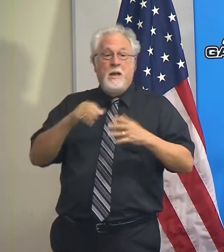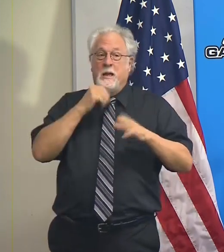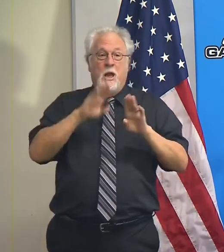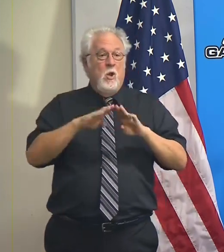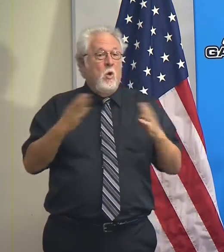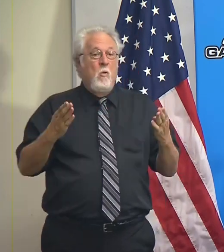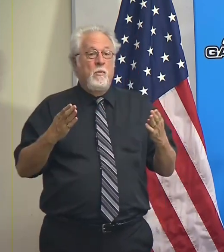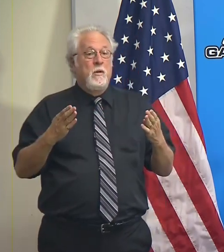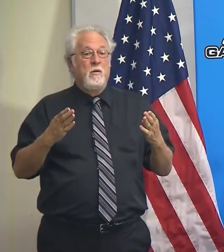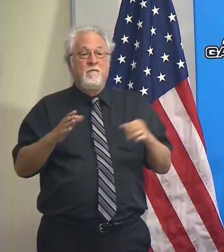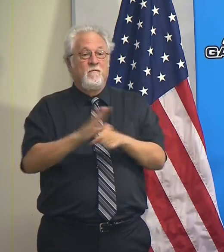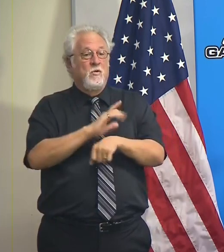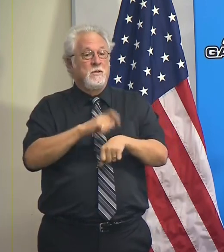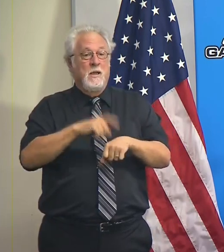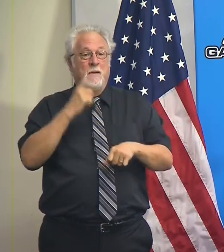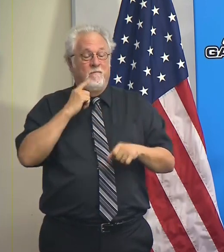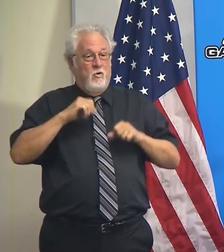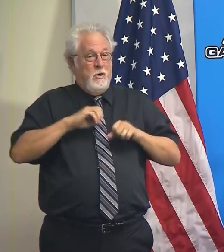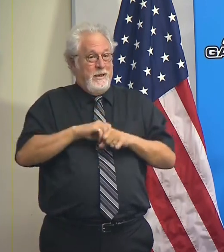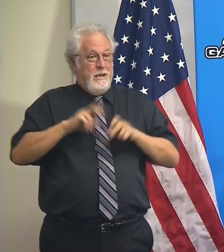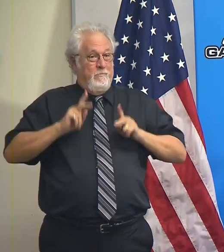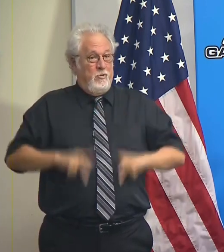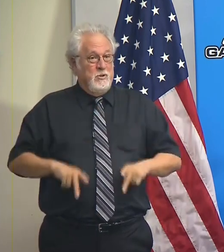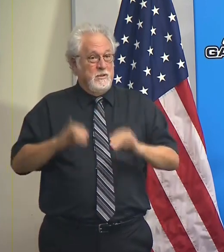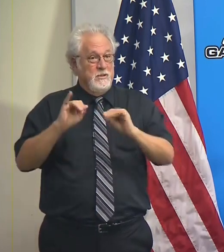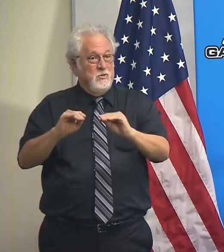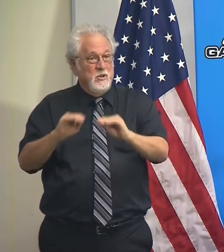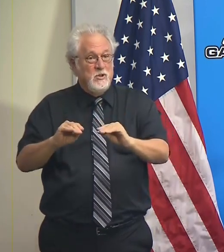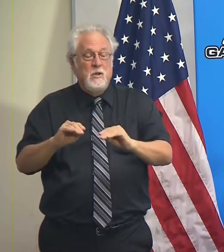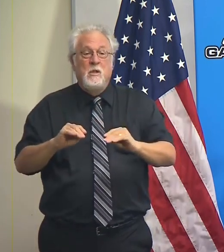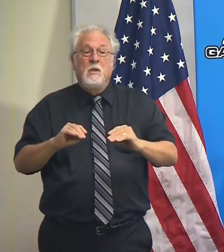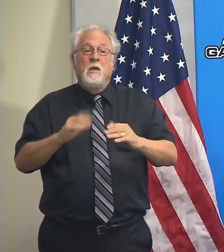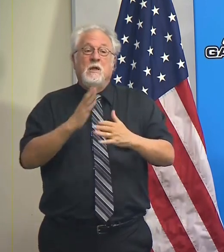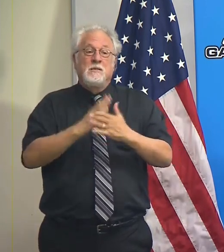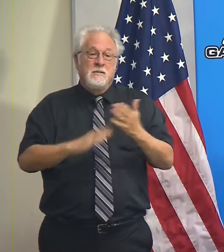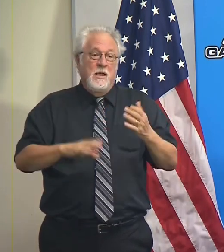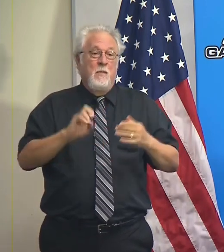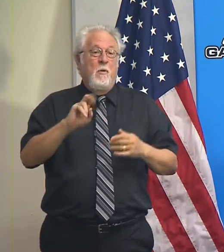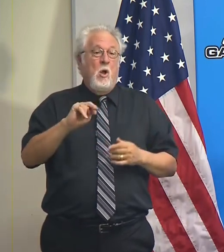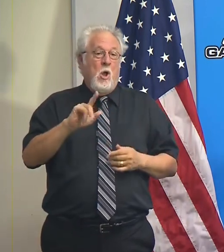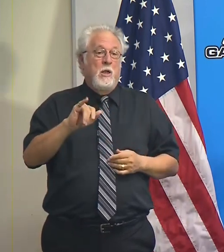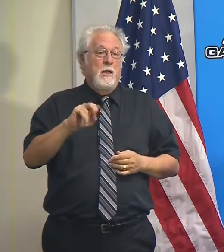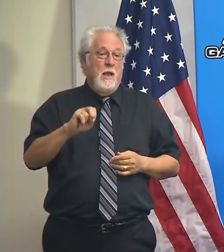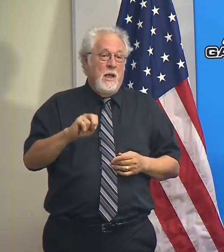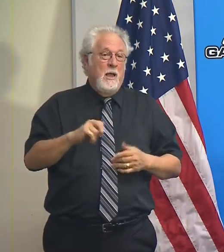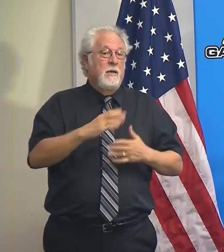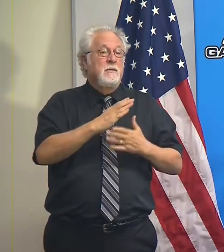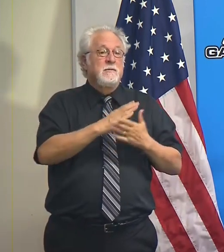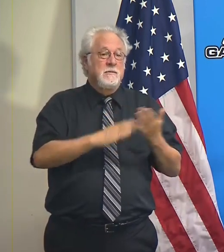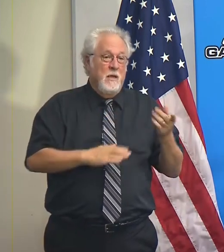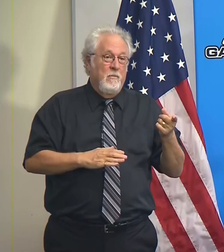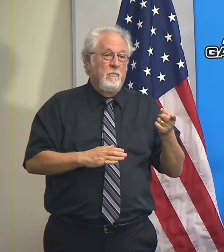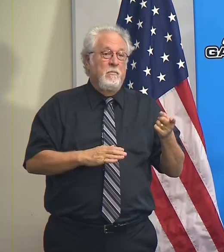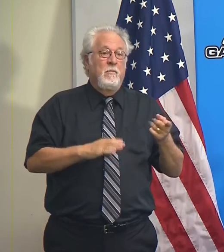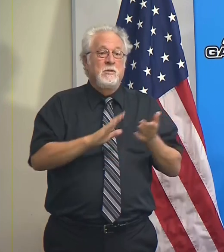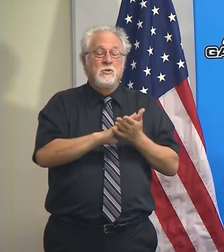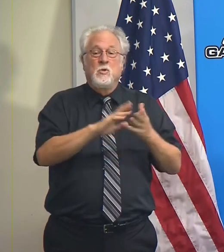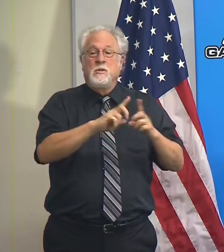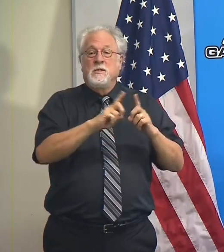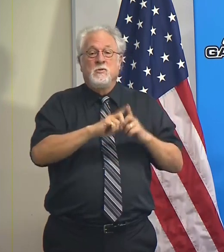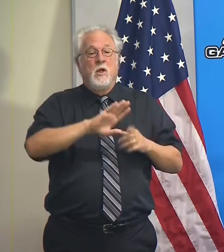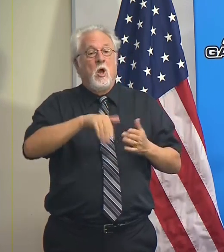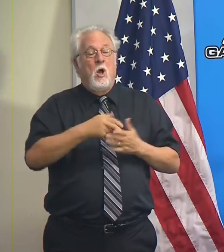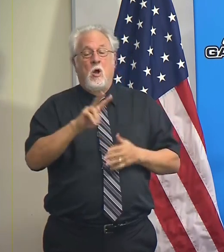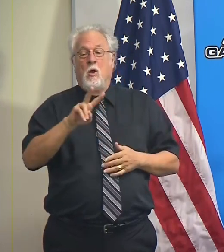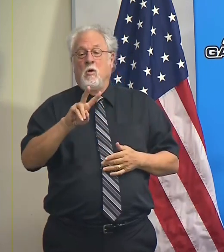open full time for in-person instruction. So at least some of that's going to be virtual for some school districts. It's it's it's all virtual,